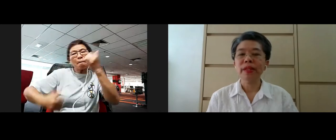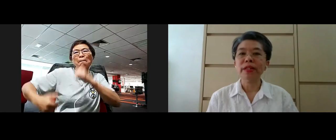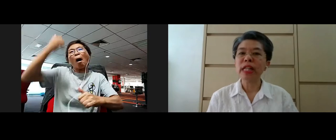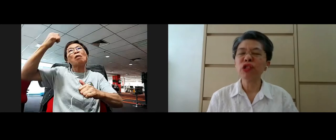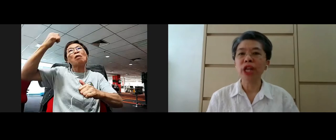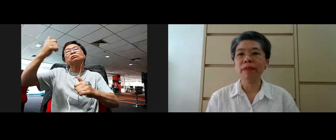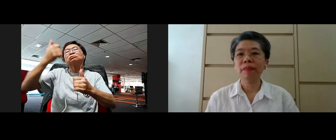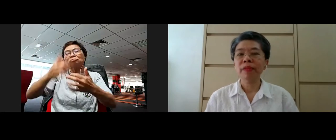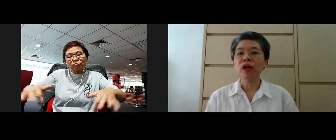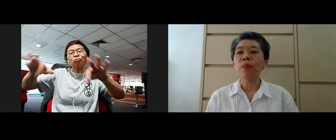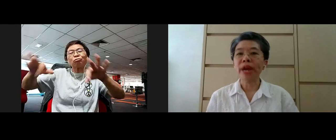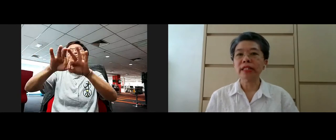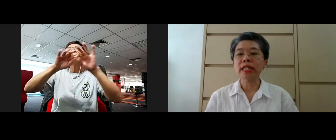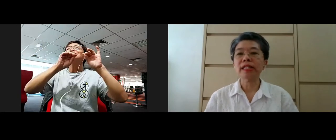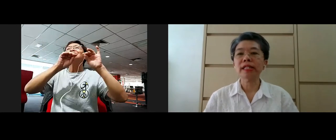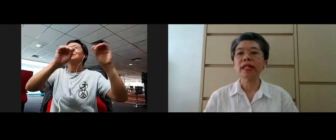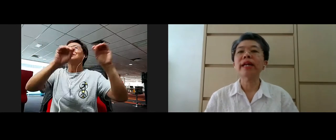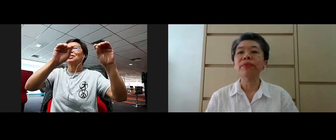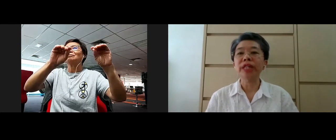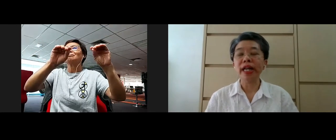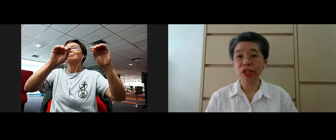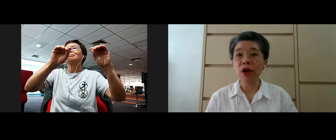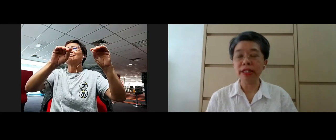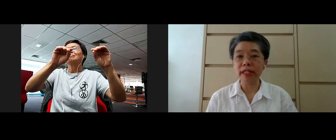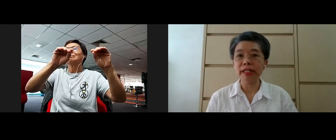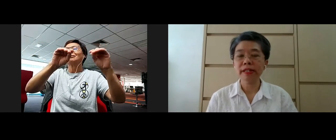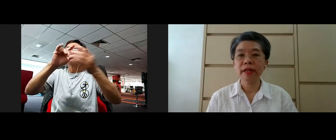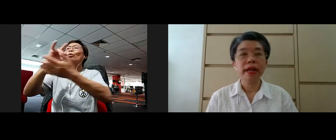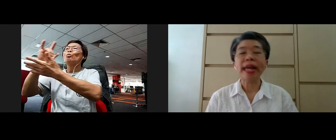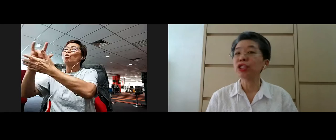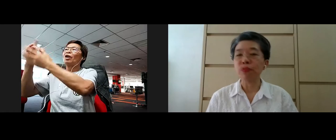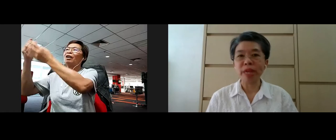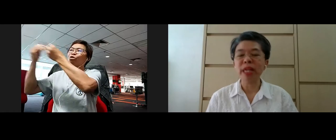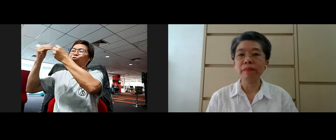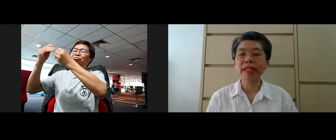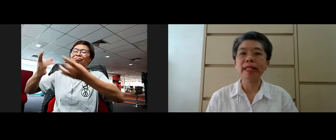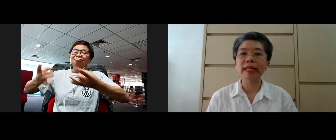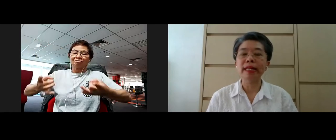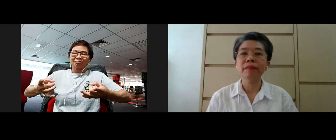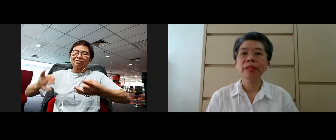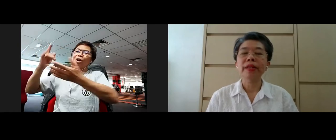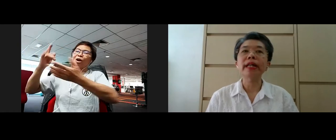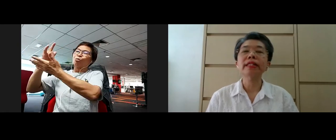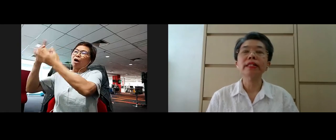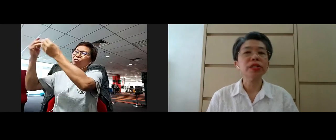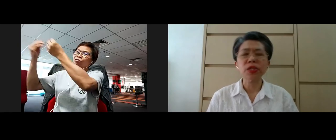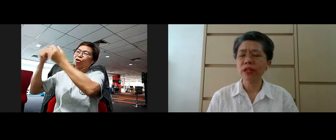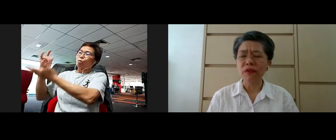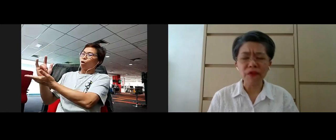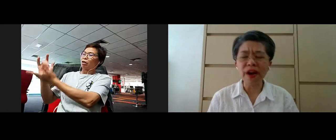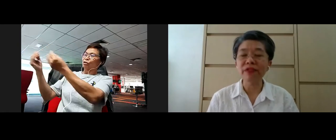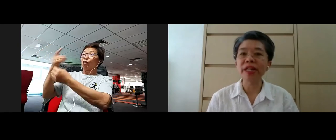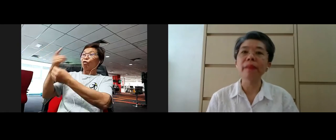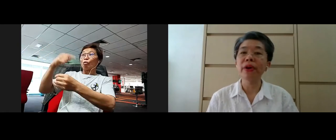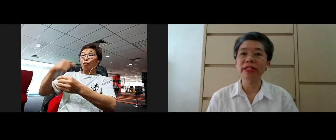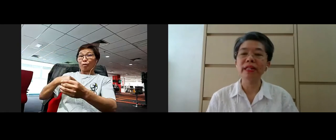teaching or practice that Buddha has taught us and to me personally this is